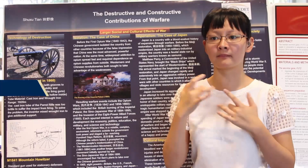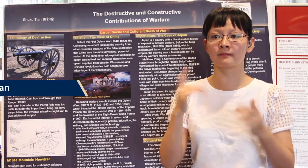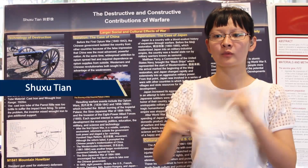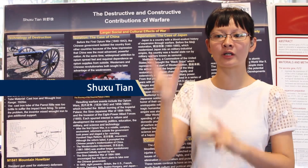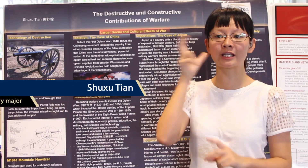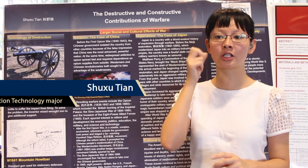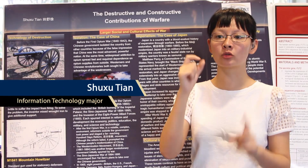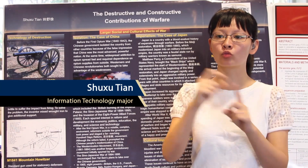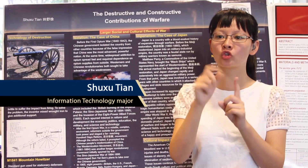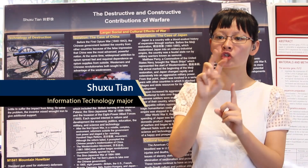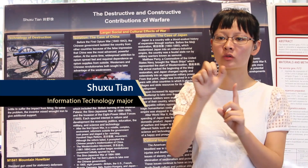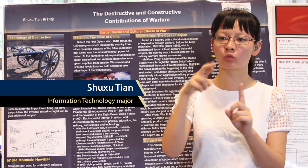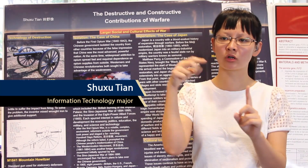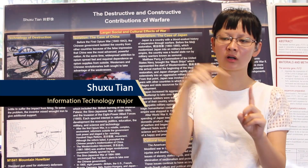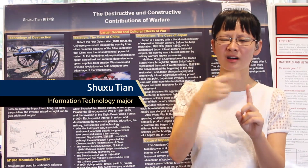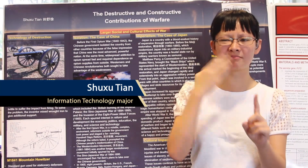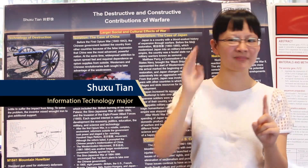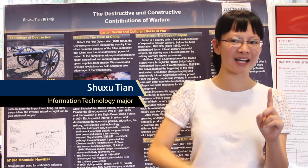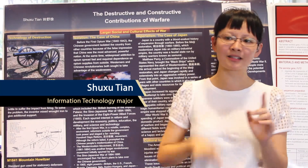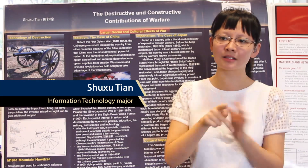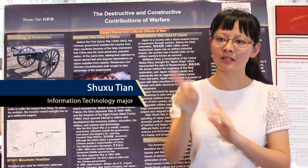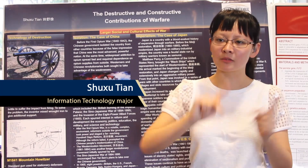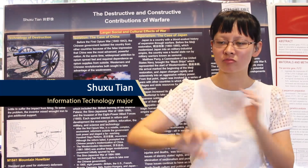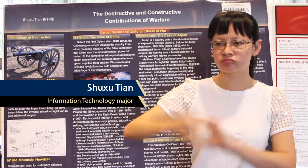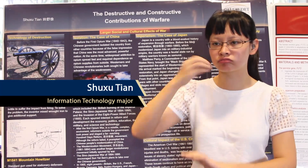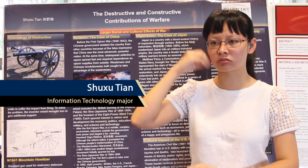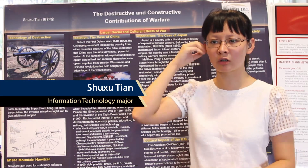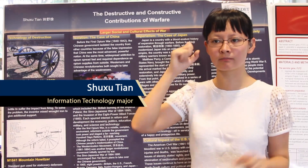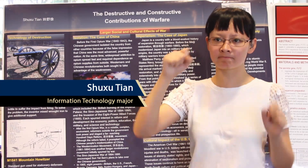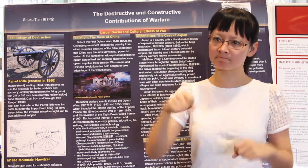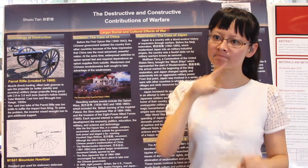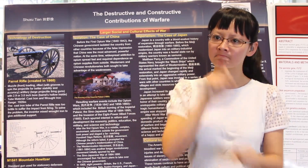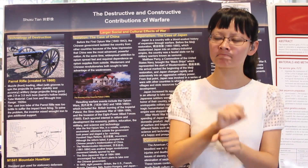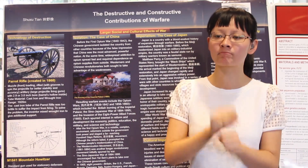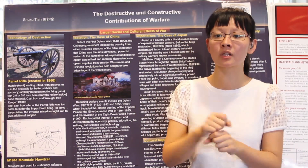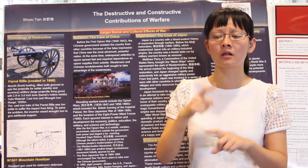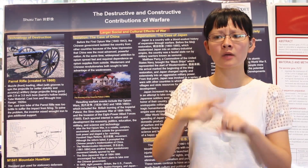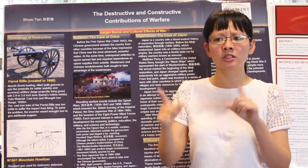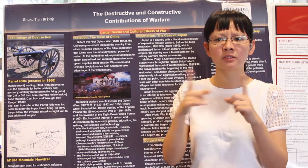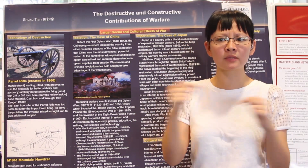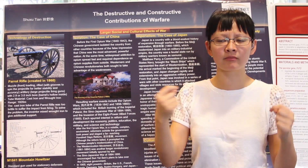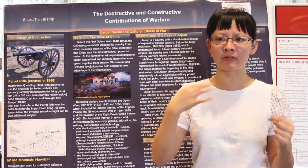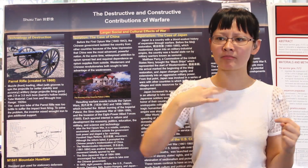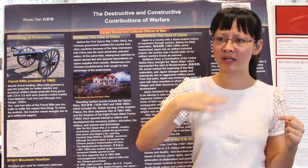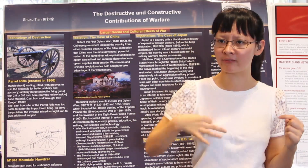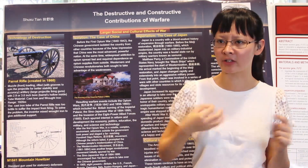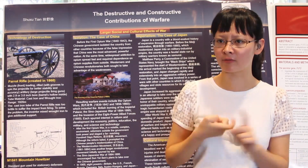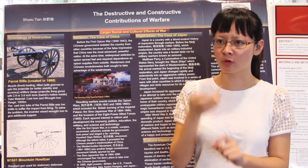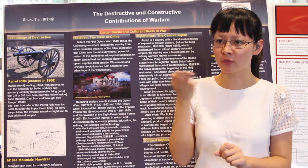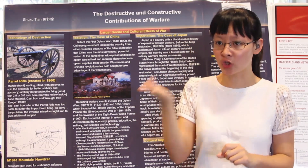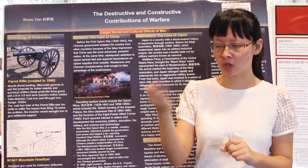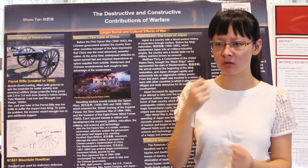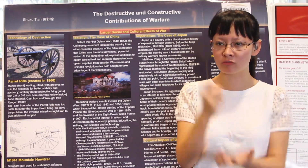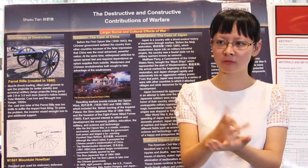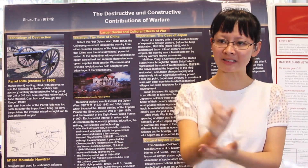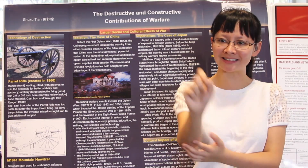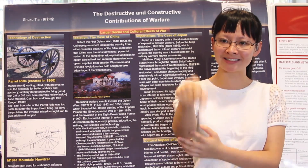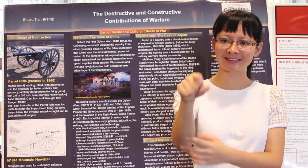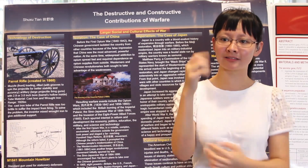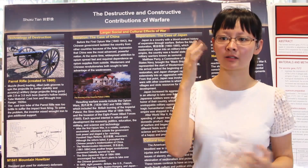When people hear the word war, they envision its negative effects, the killing of people and homes being destroyed. While that is true, war can